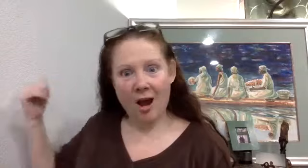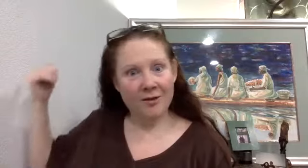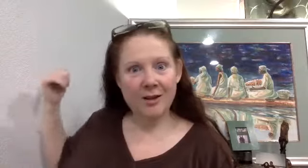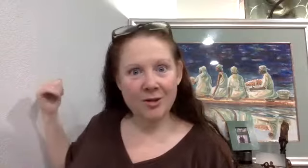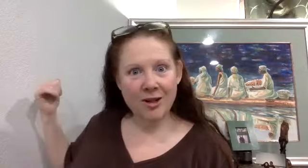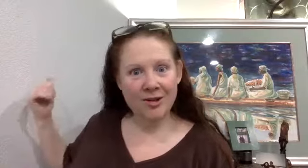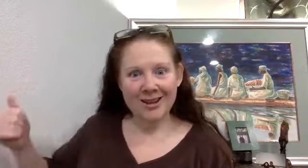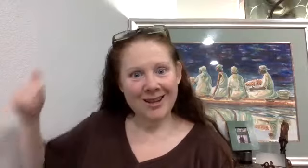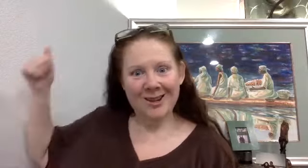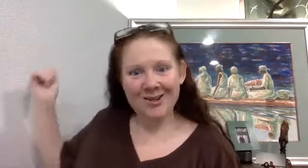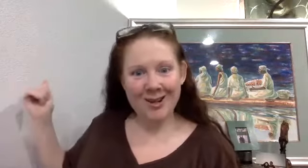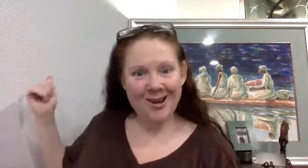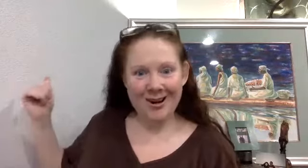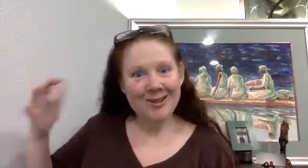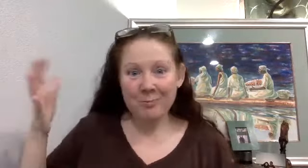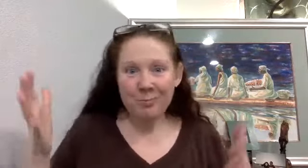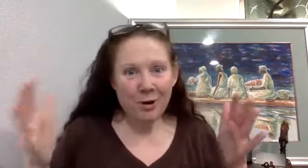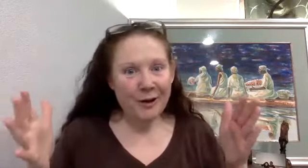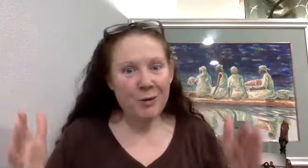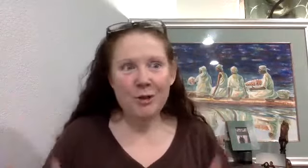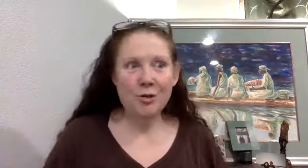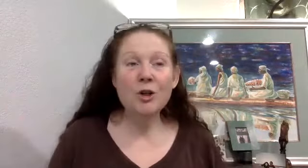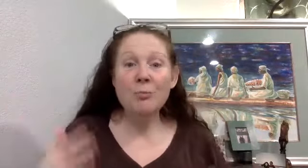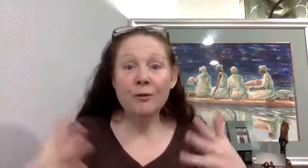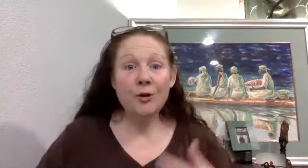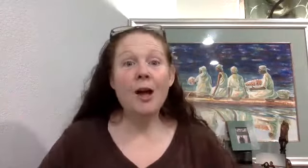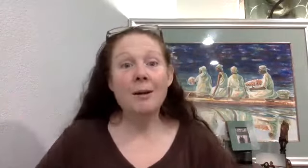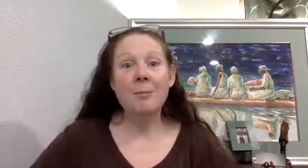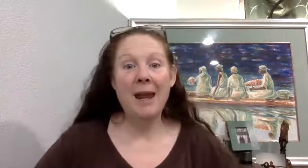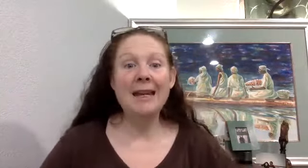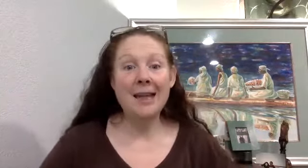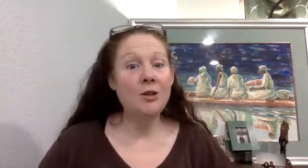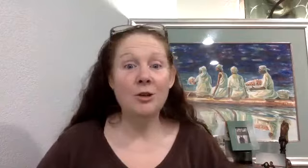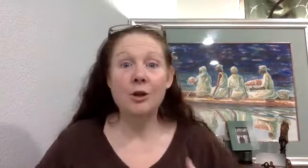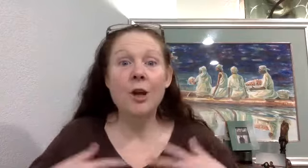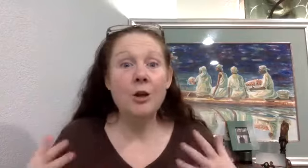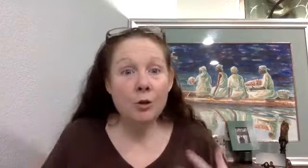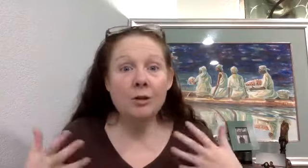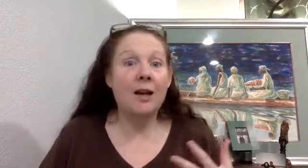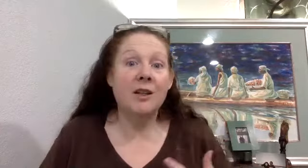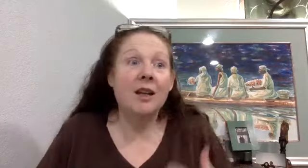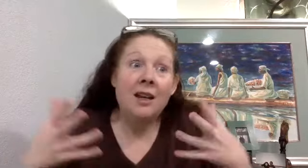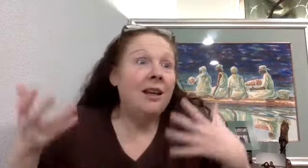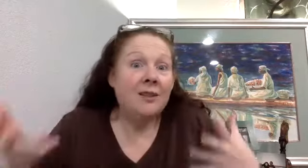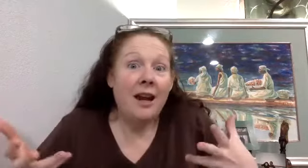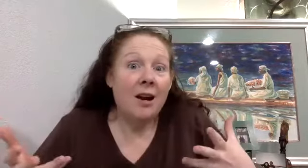offsite storage, like your storage locker. It's perfect human nutrition, but if you're not paying attention to it, you're not utilizing it. It's there.